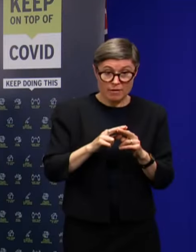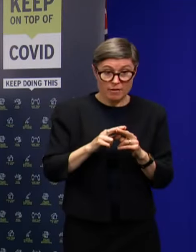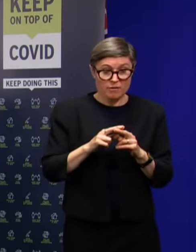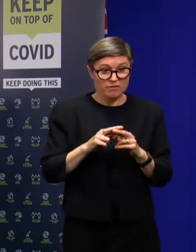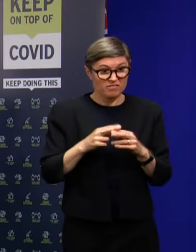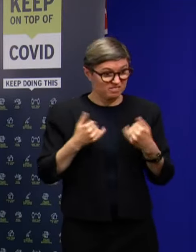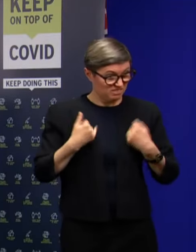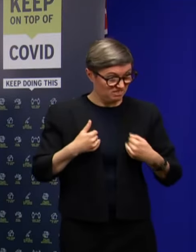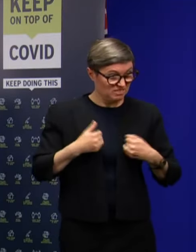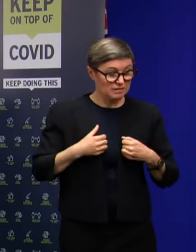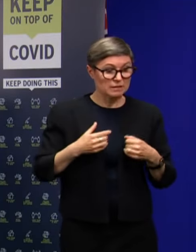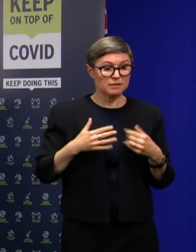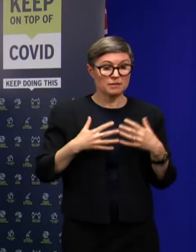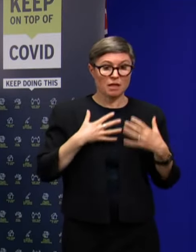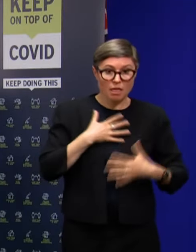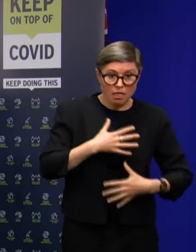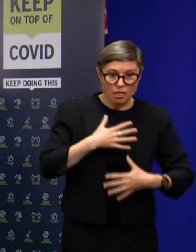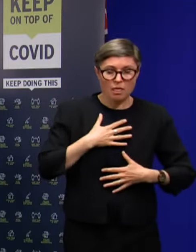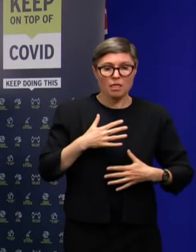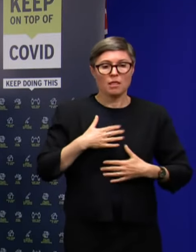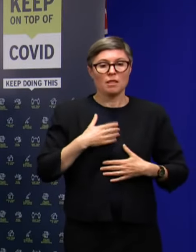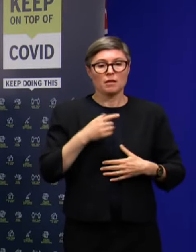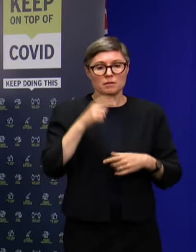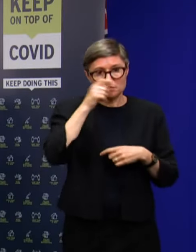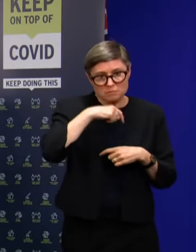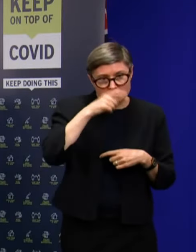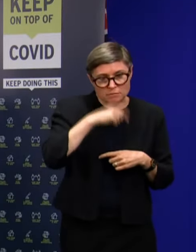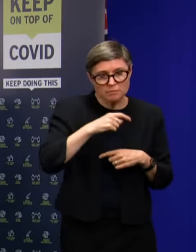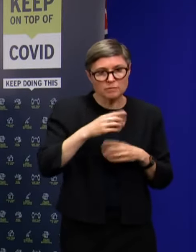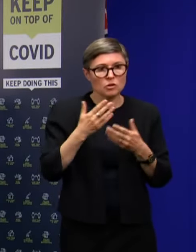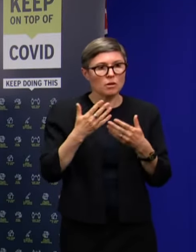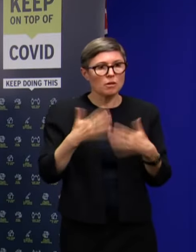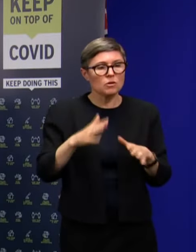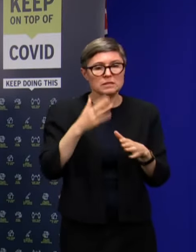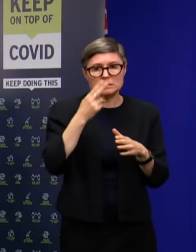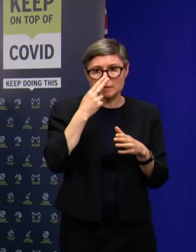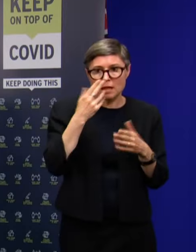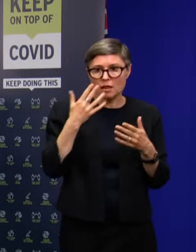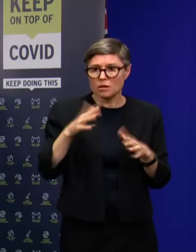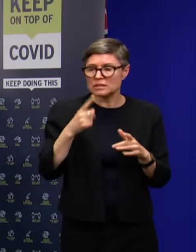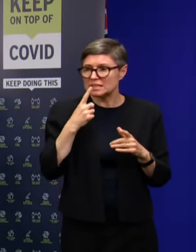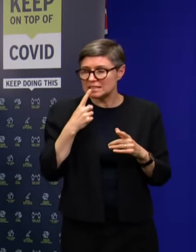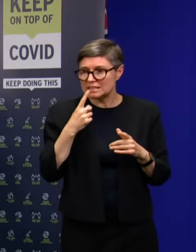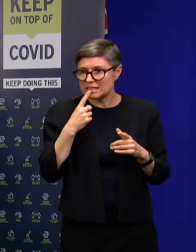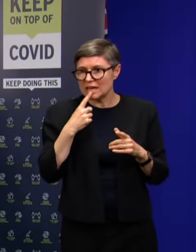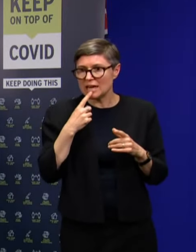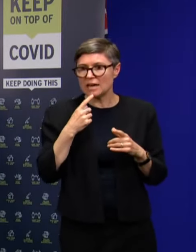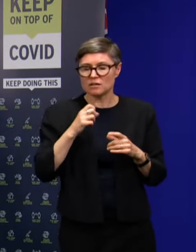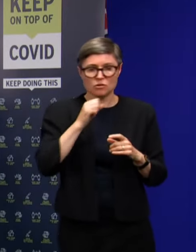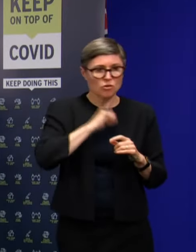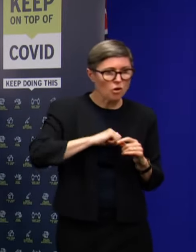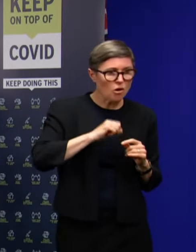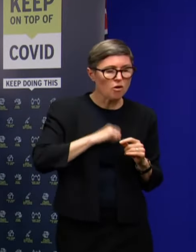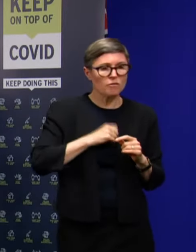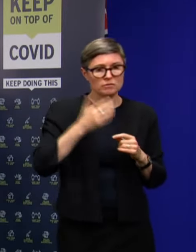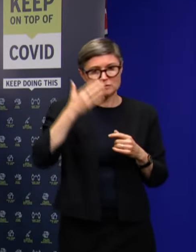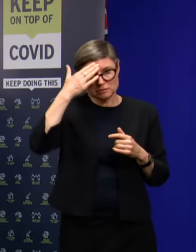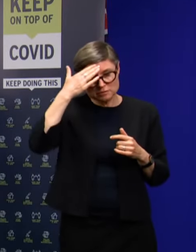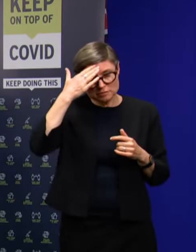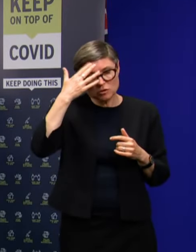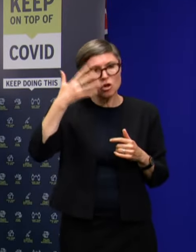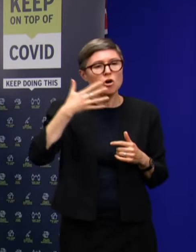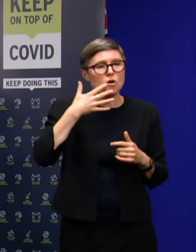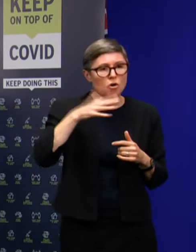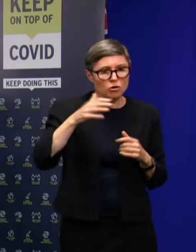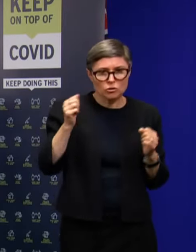or itchy throat and shortness of breath or loss of taste or smell. If you are concerned, please get tested and remain isolated